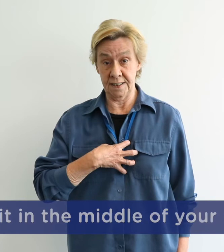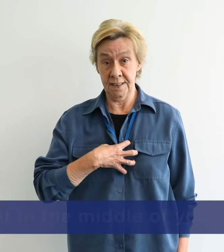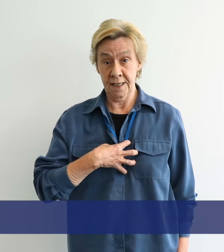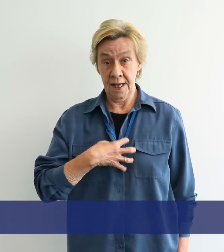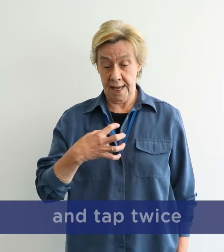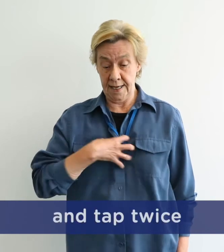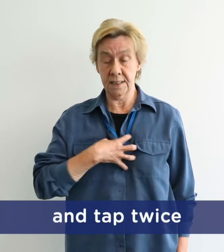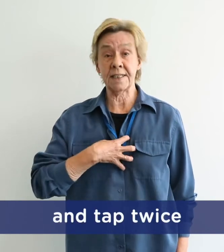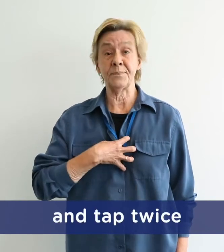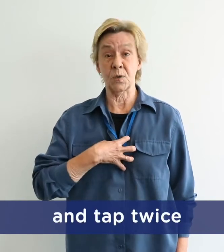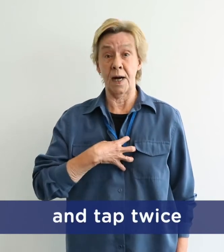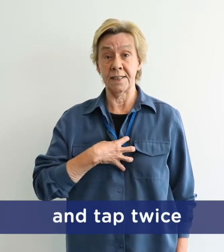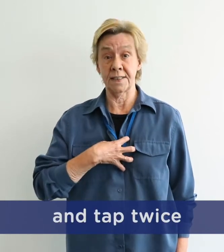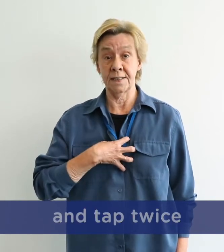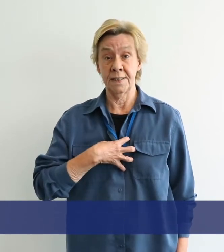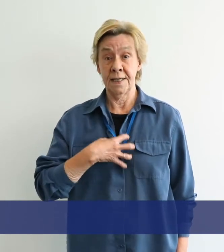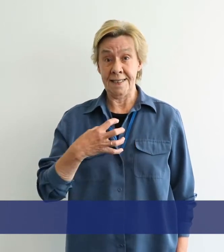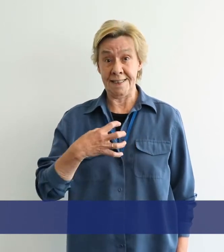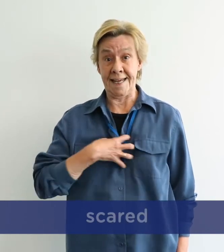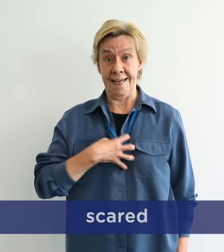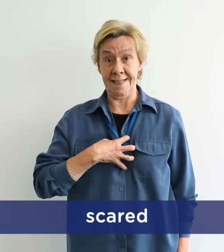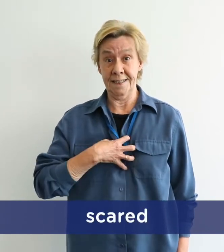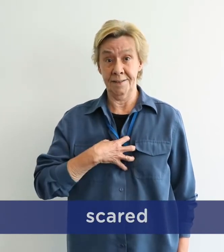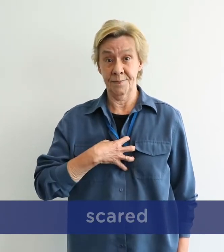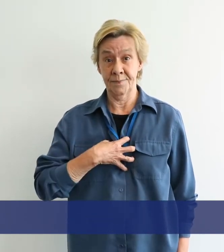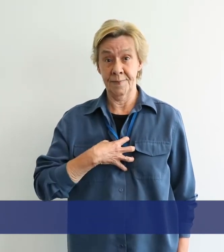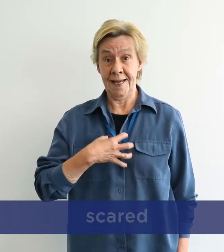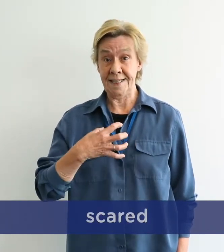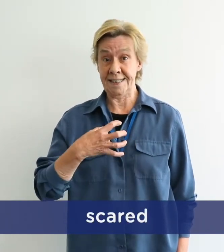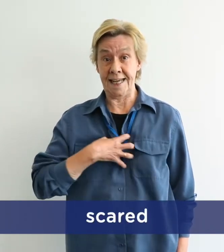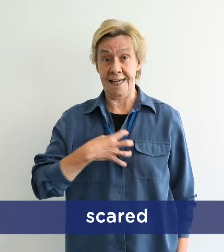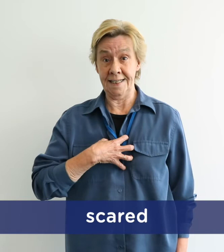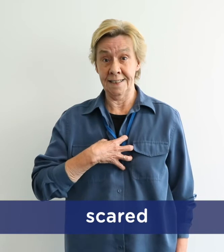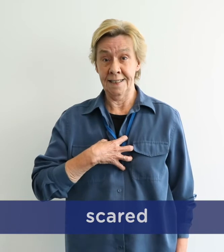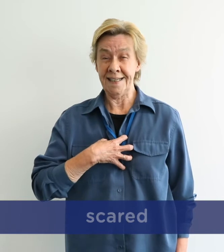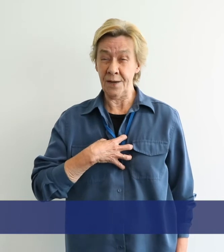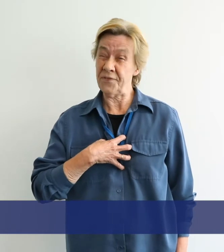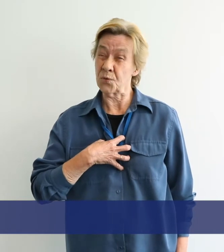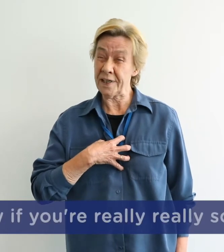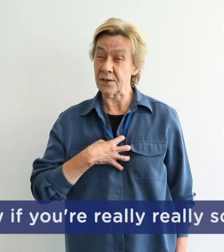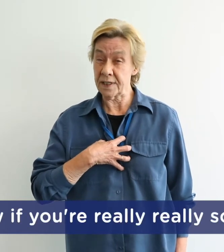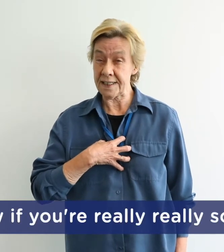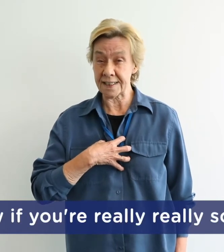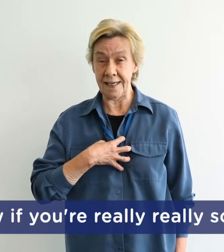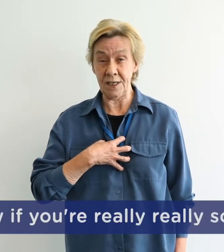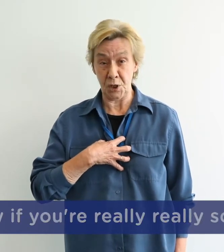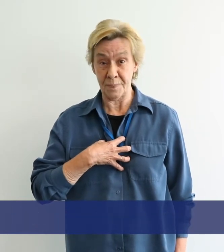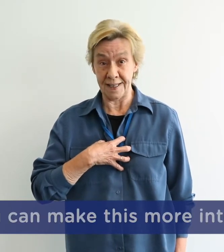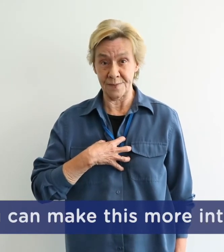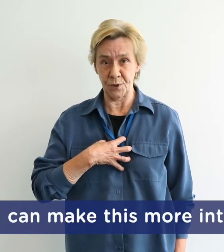and tap twice. Scared. Scared. Now if you're really, really scared, you can make this more